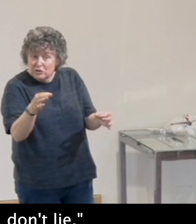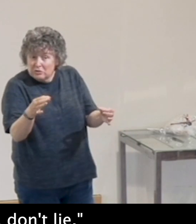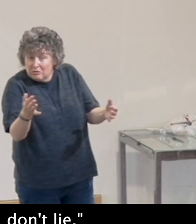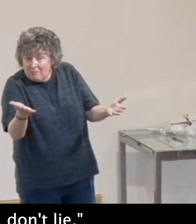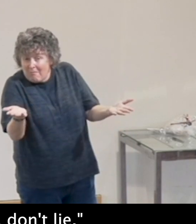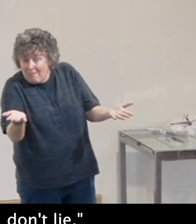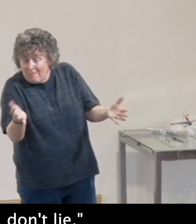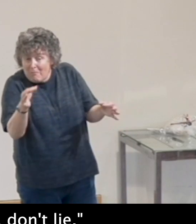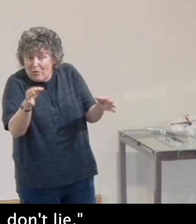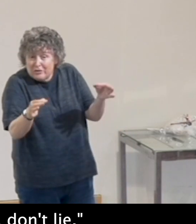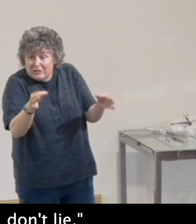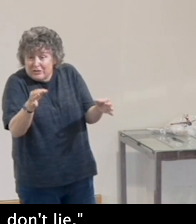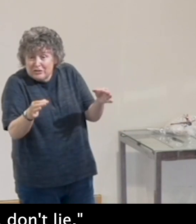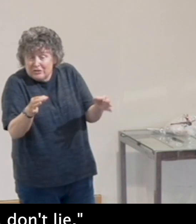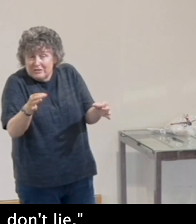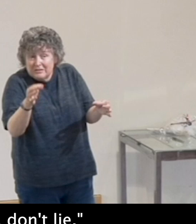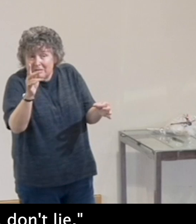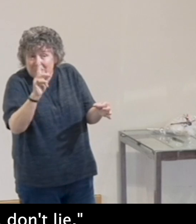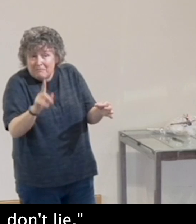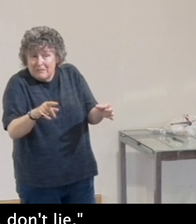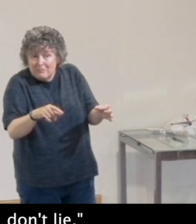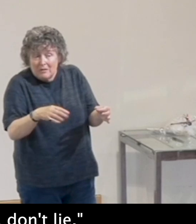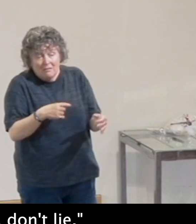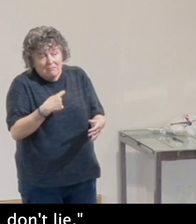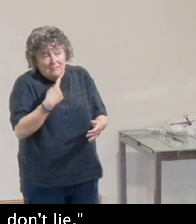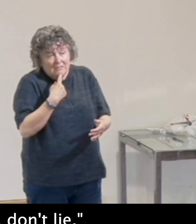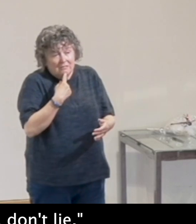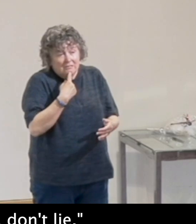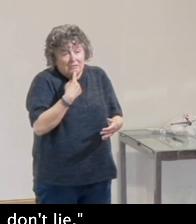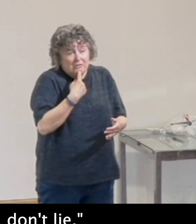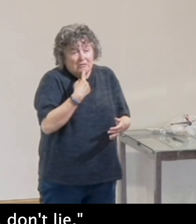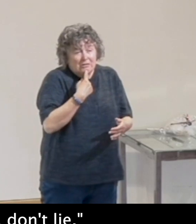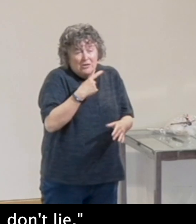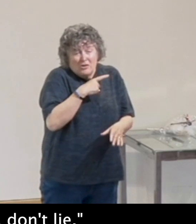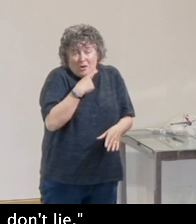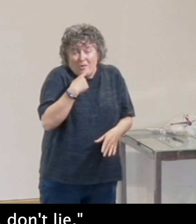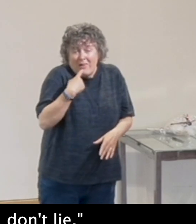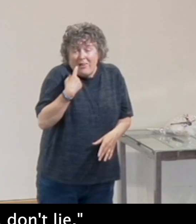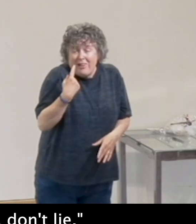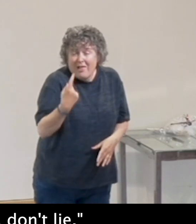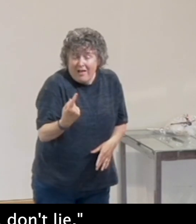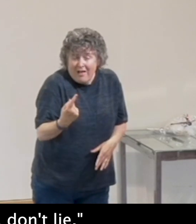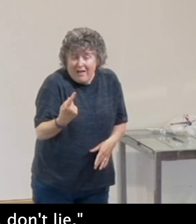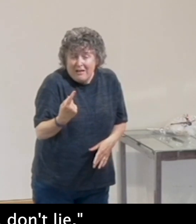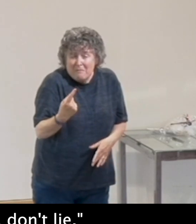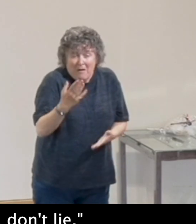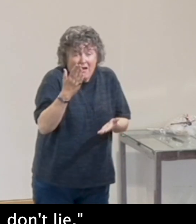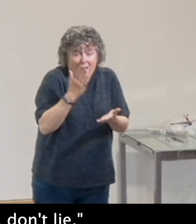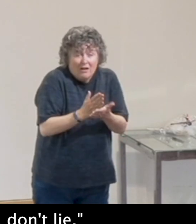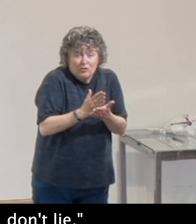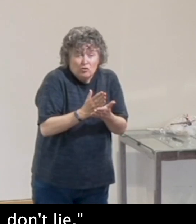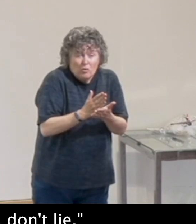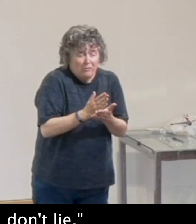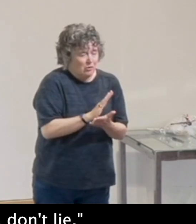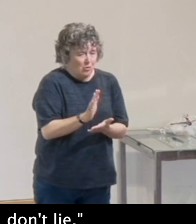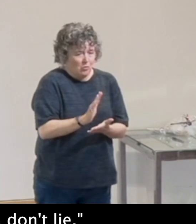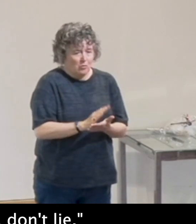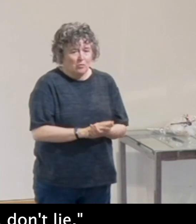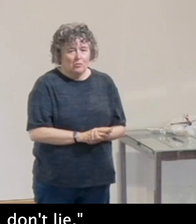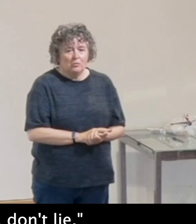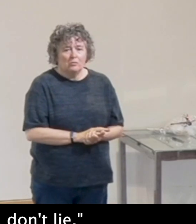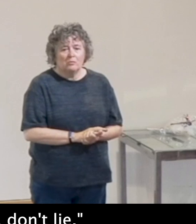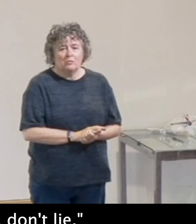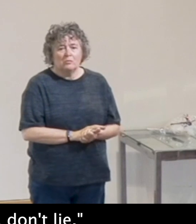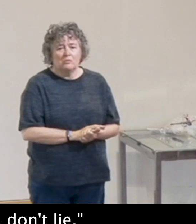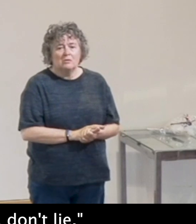It made me think of them straight away. You know, we don't quite tell a lie, but it ain't exactly the truth. Well, actually, if they'd have stopped at the